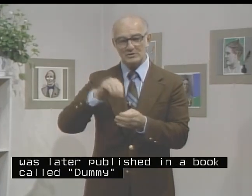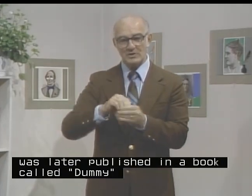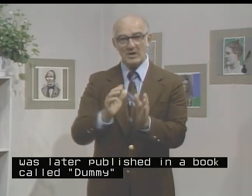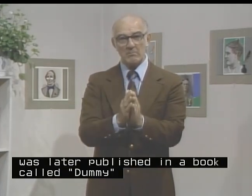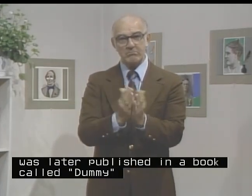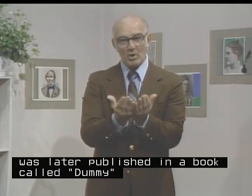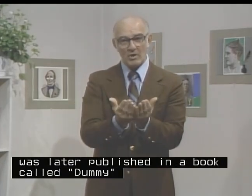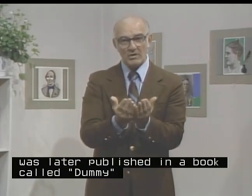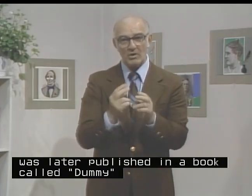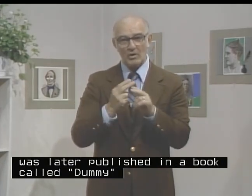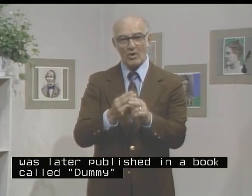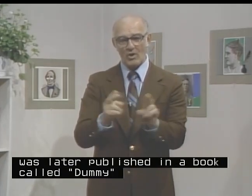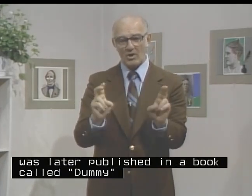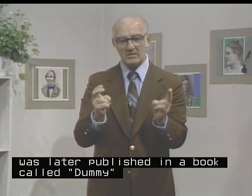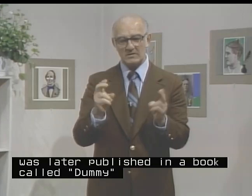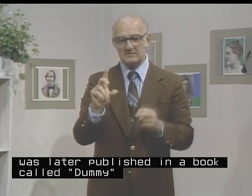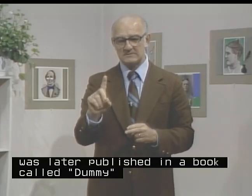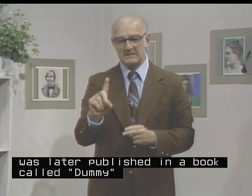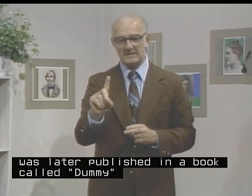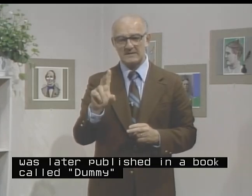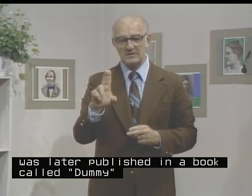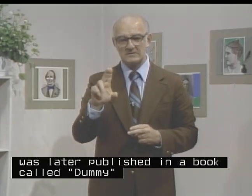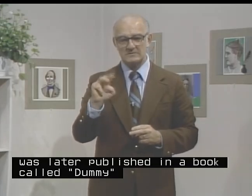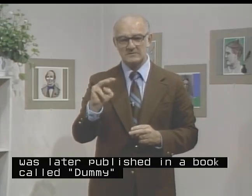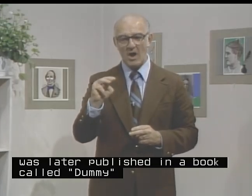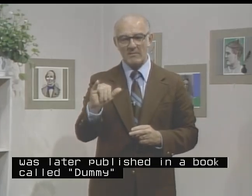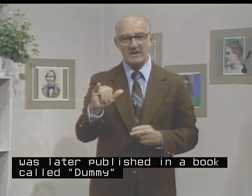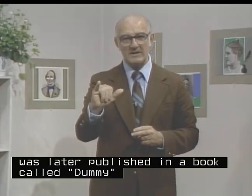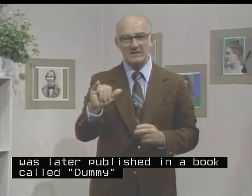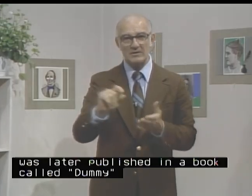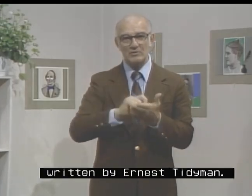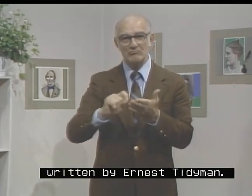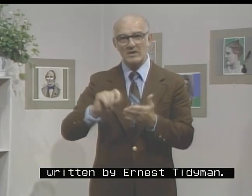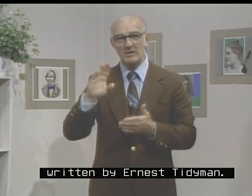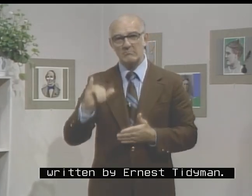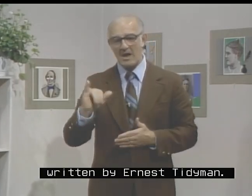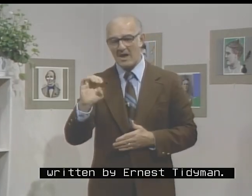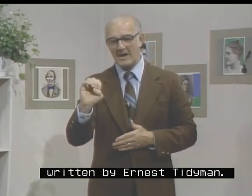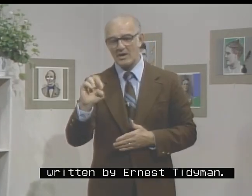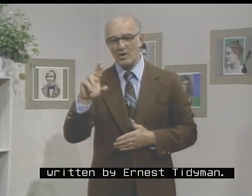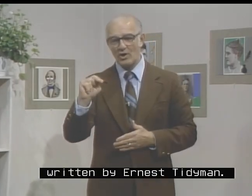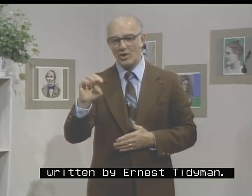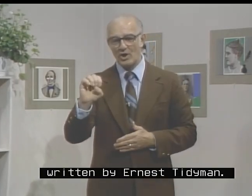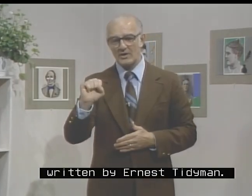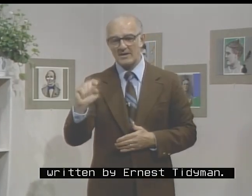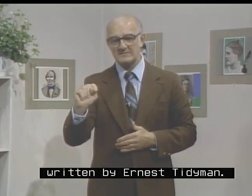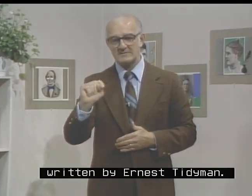in a book called Dummy, written by Ernest